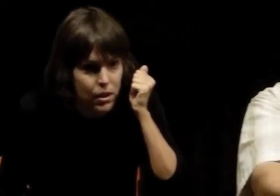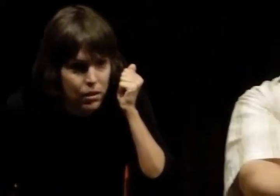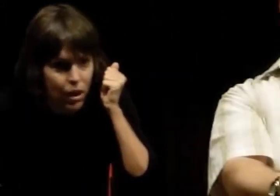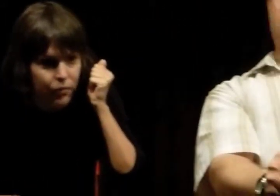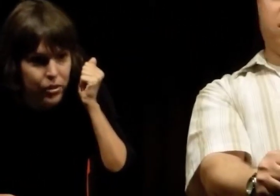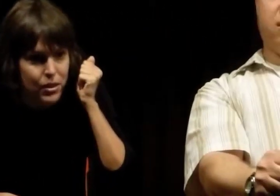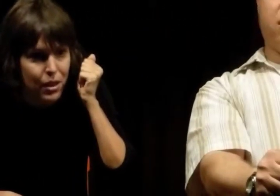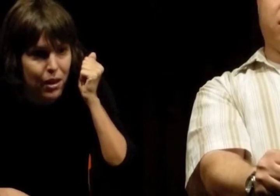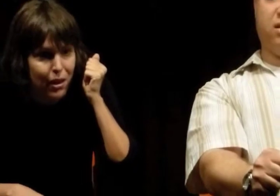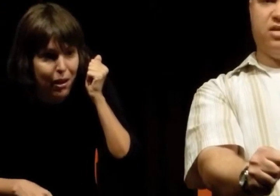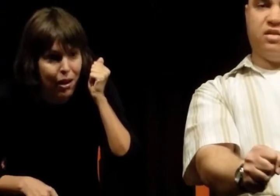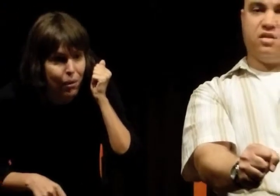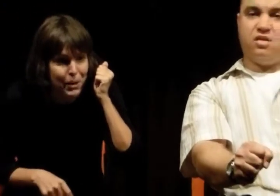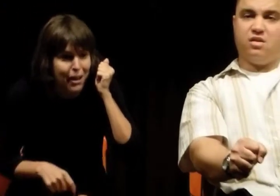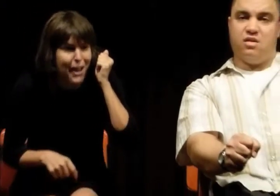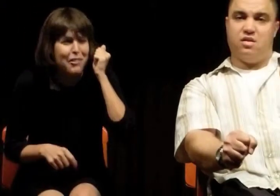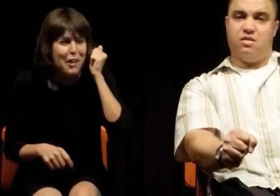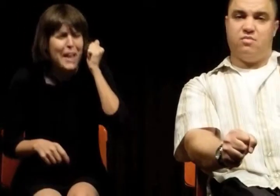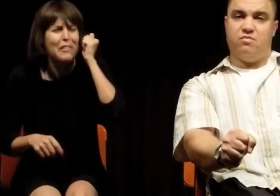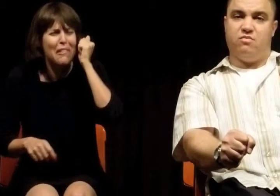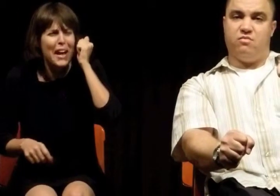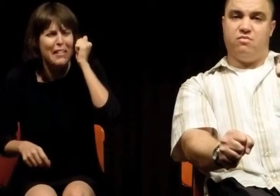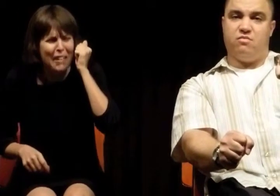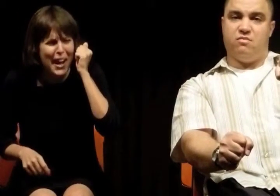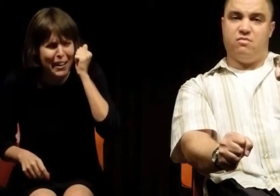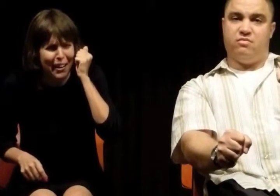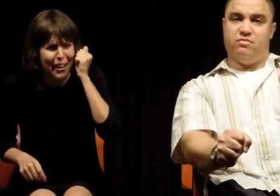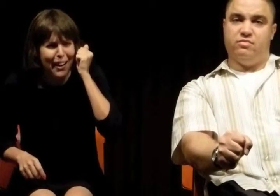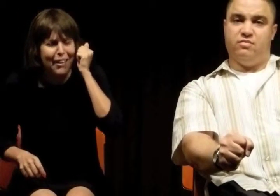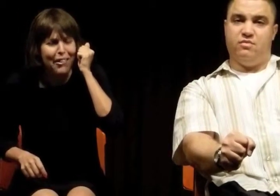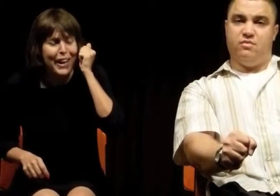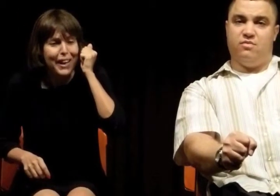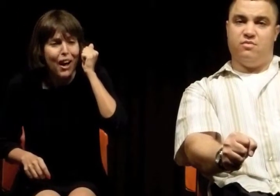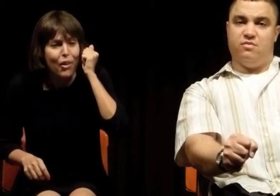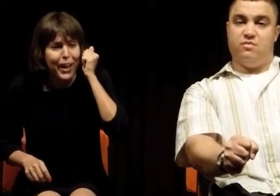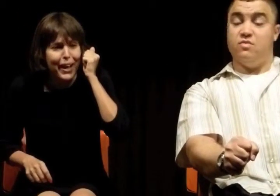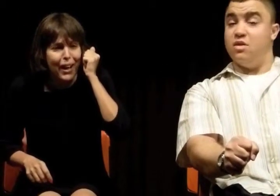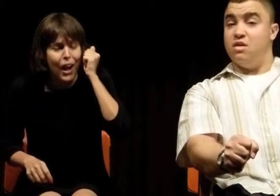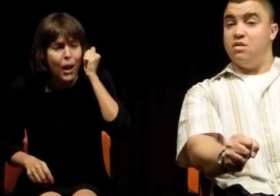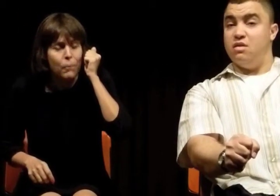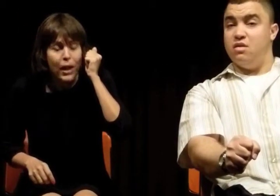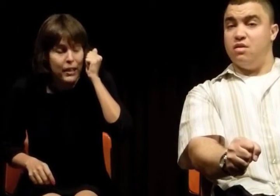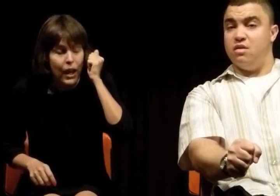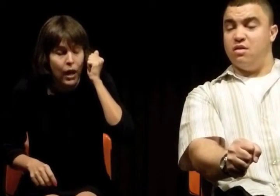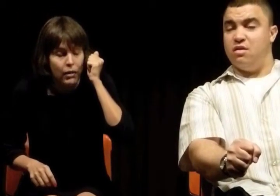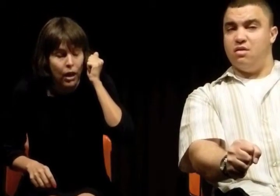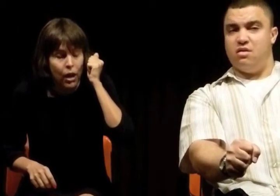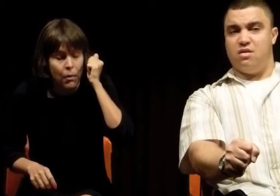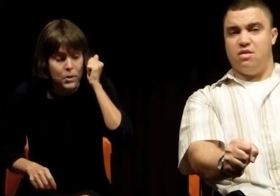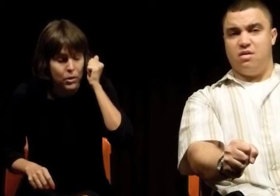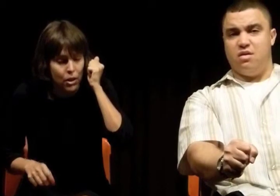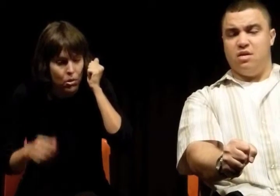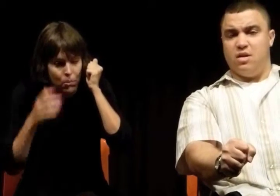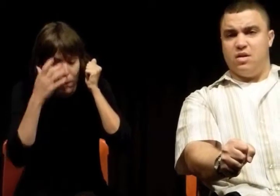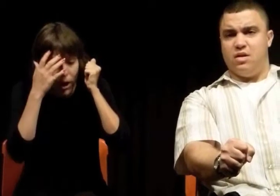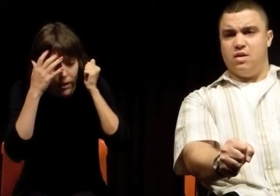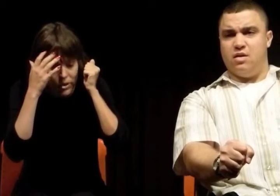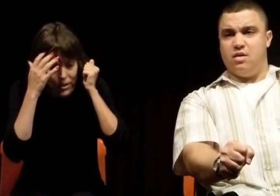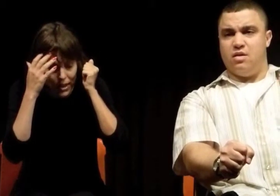conference? Oh my god, great, great, great, great. Okay, I was going to go to a bar and just like